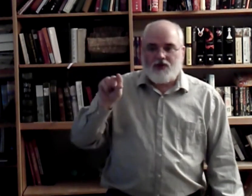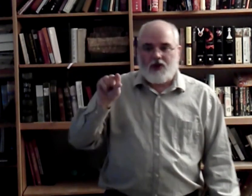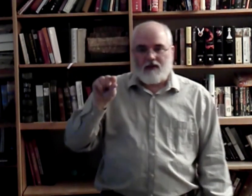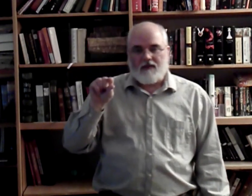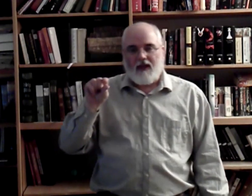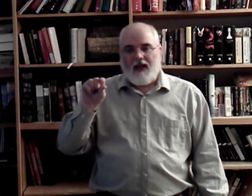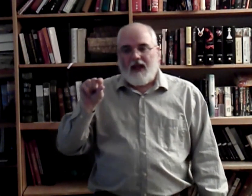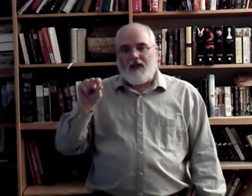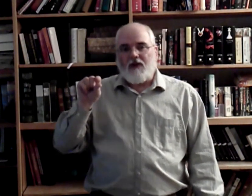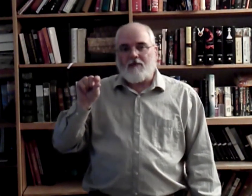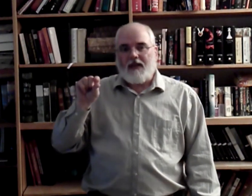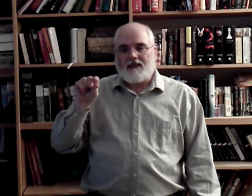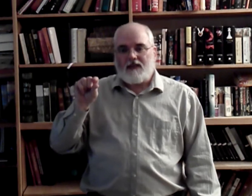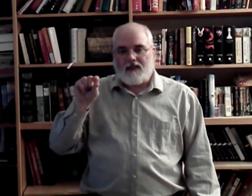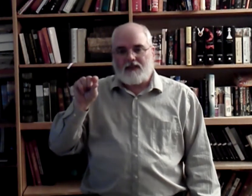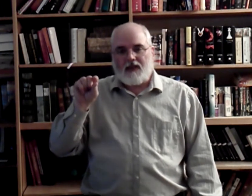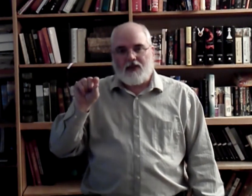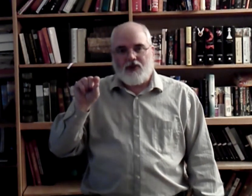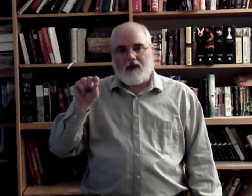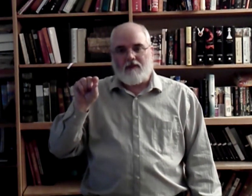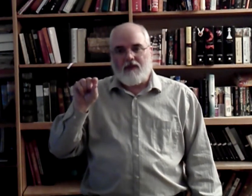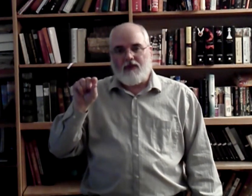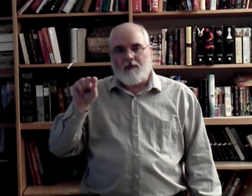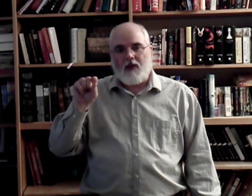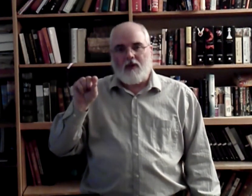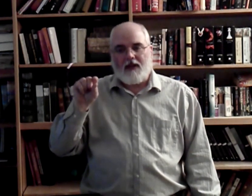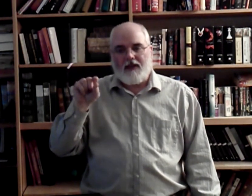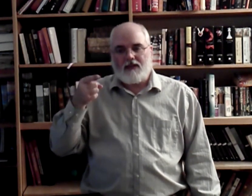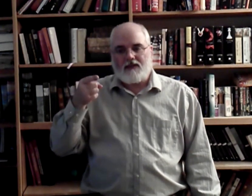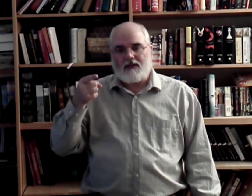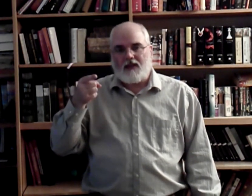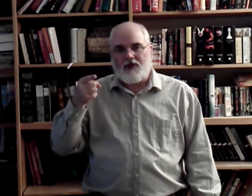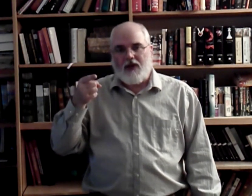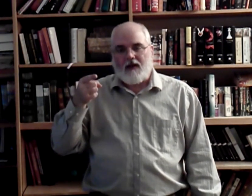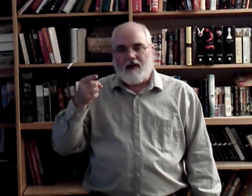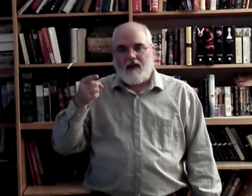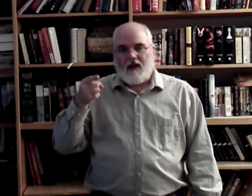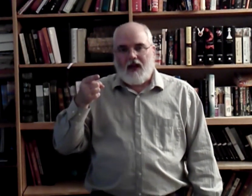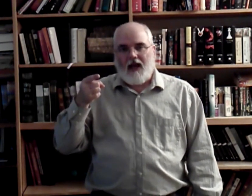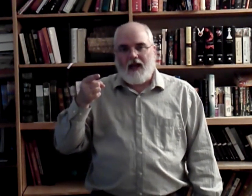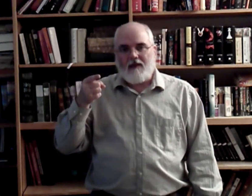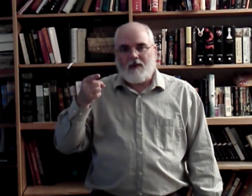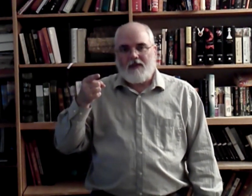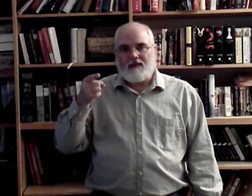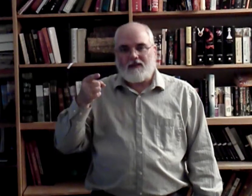G. If you're from Texas, this is the letter G. If you're from anywhere but Texas, this is the letter G. I am from Texas.